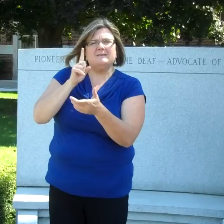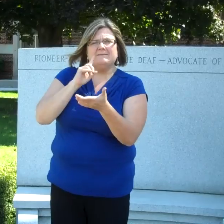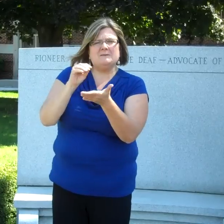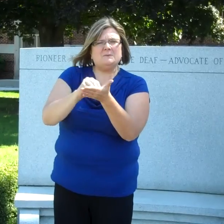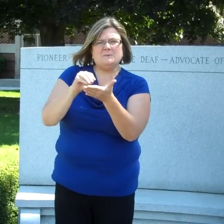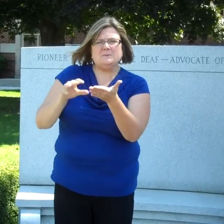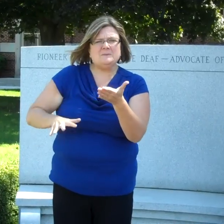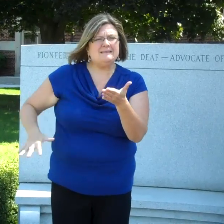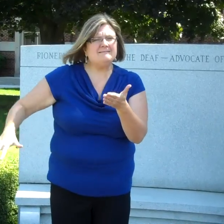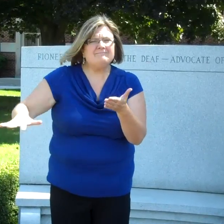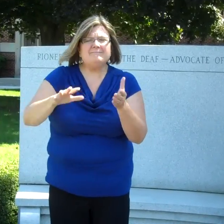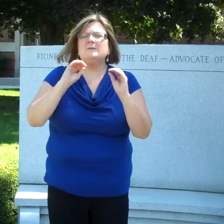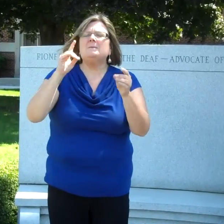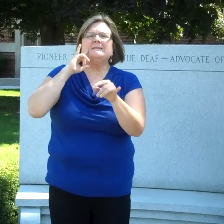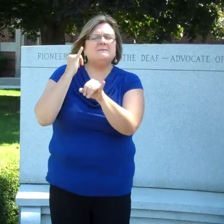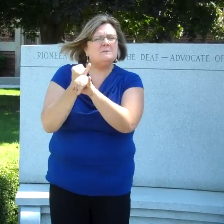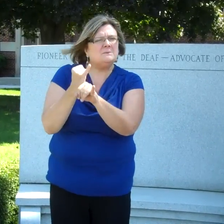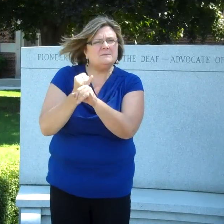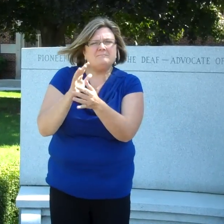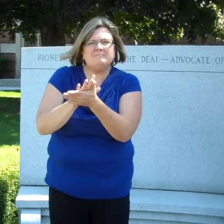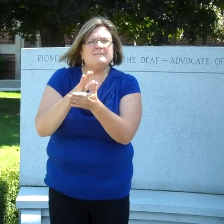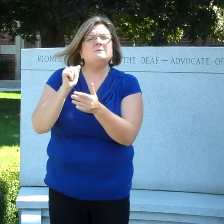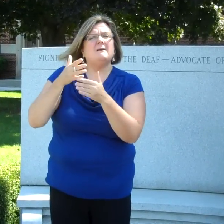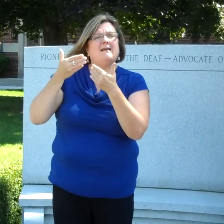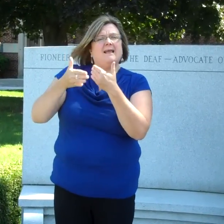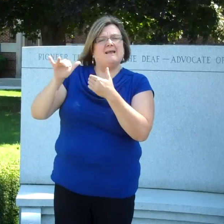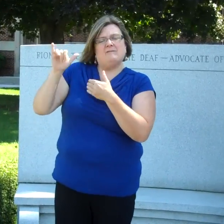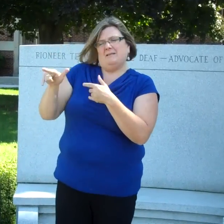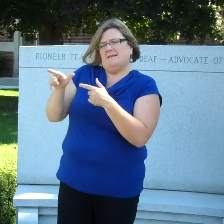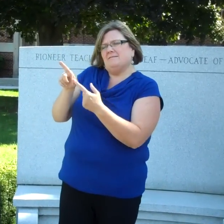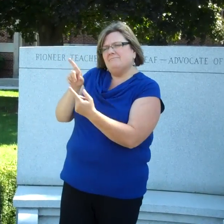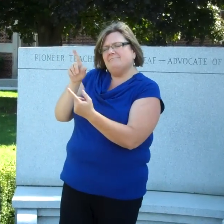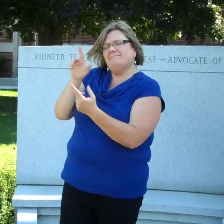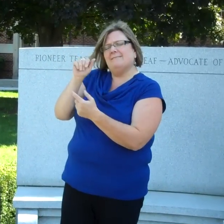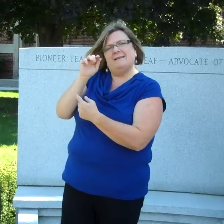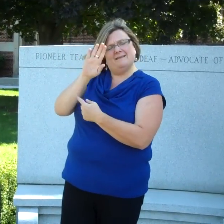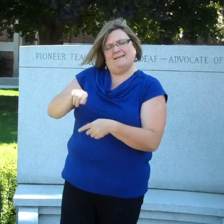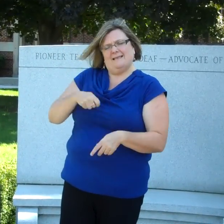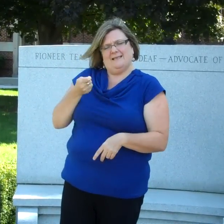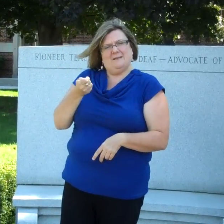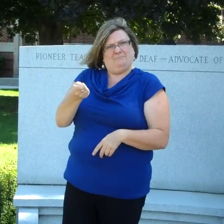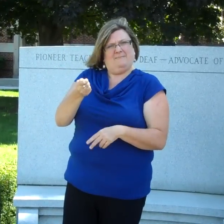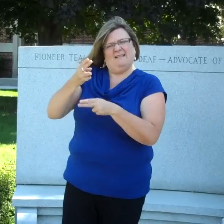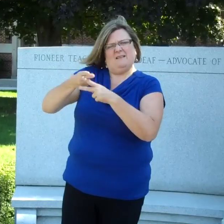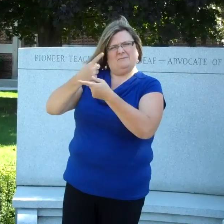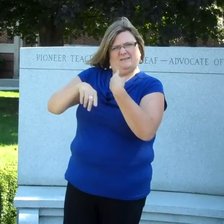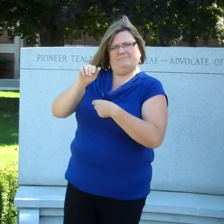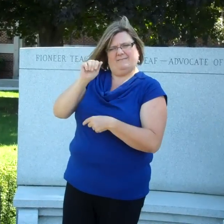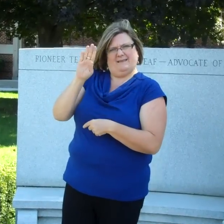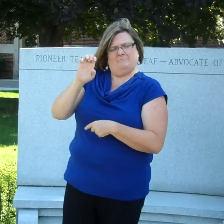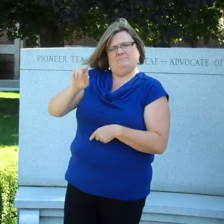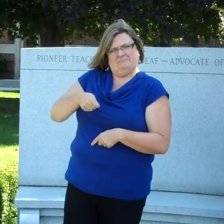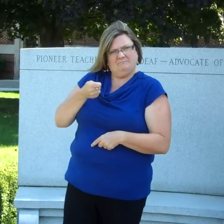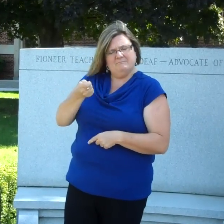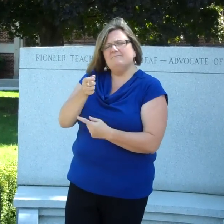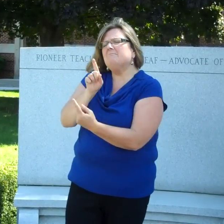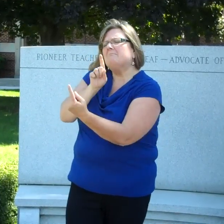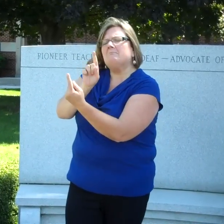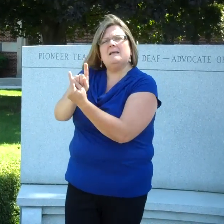there was no schools for the Deaf. There was no established educational system for Deaf people. And then Delapé, which is his name